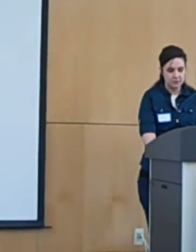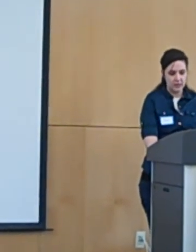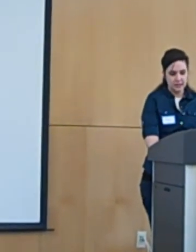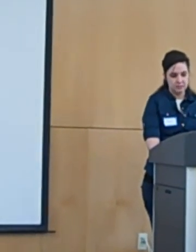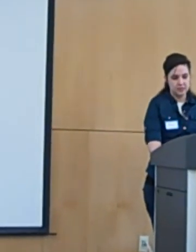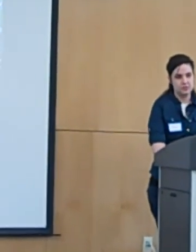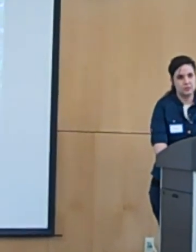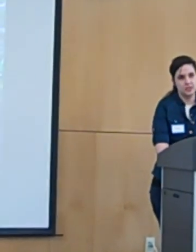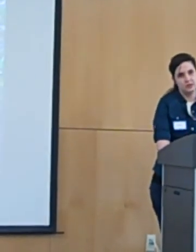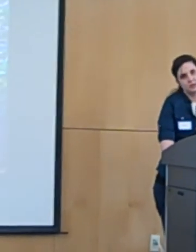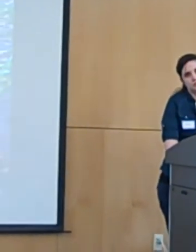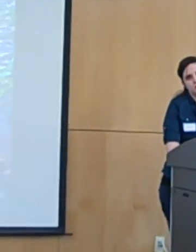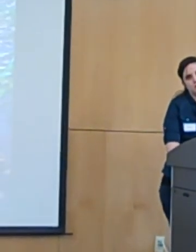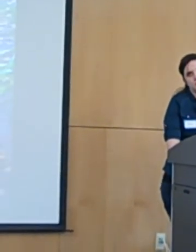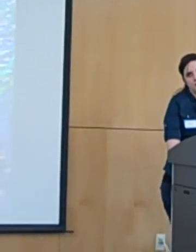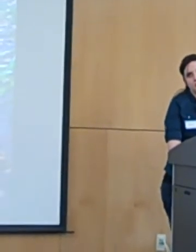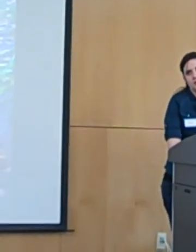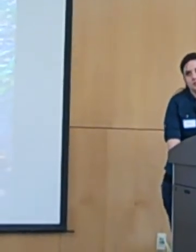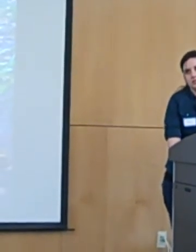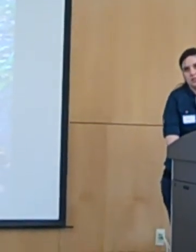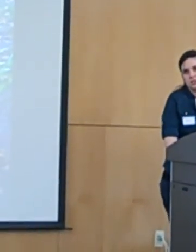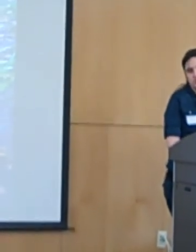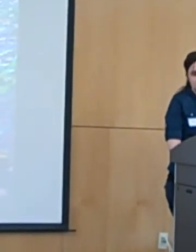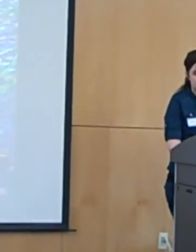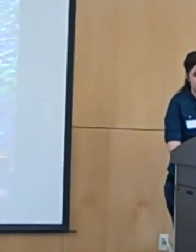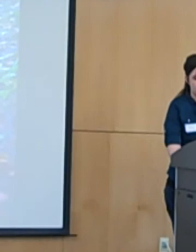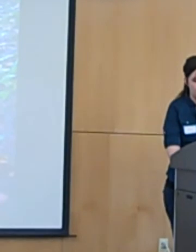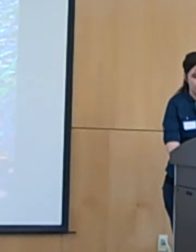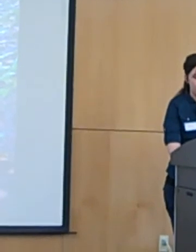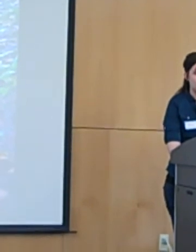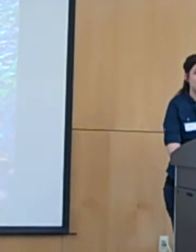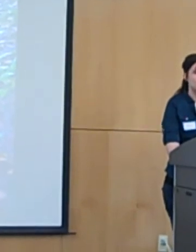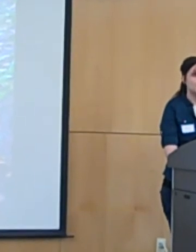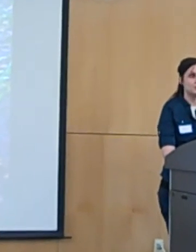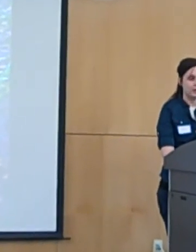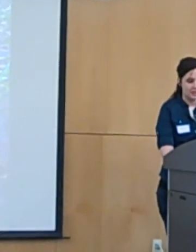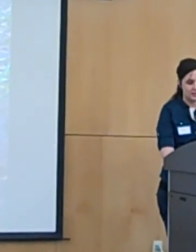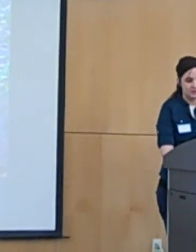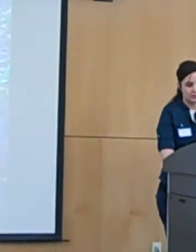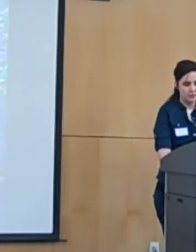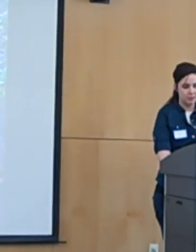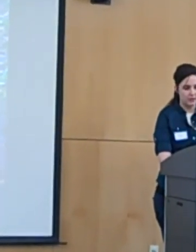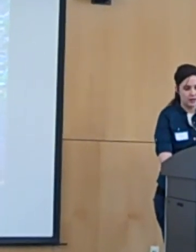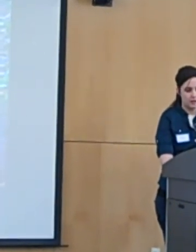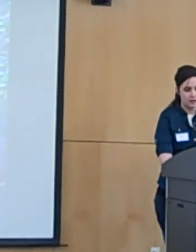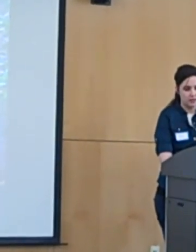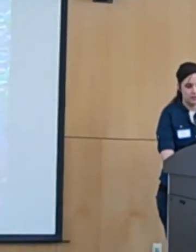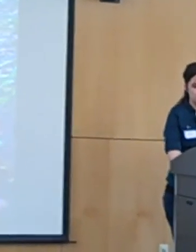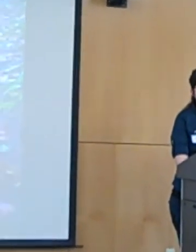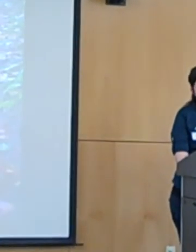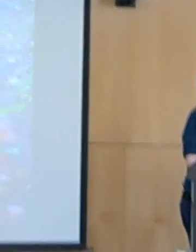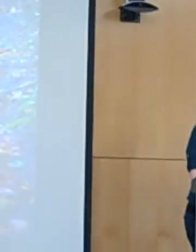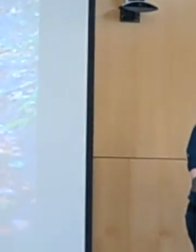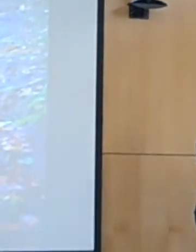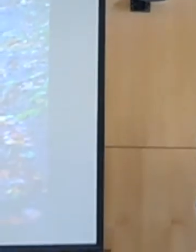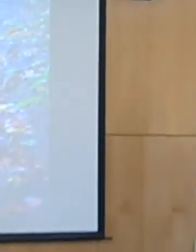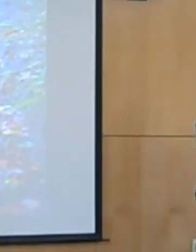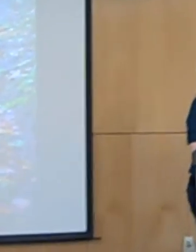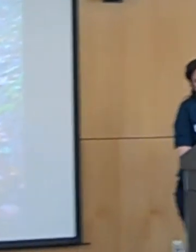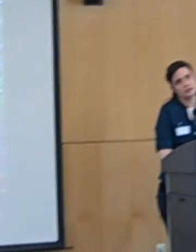classmates who were generous with their time and suggestions. And my husband, Brandon, who provided unending encouragement throughout this process.